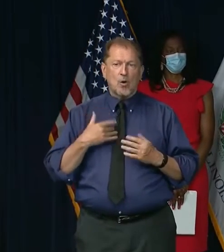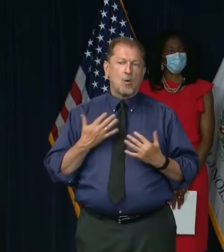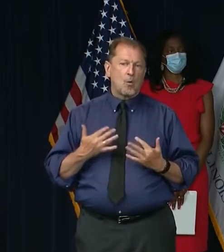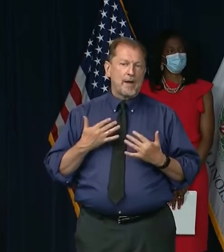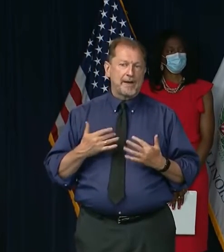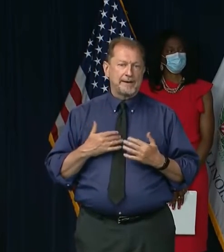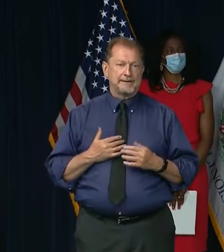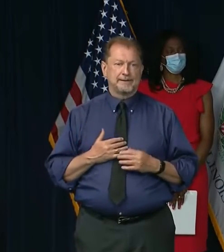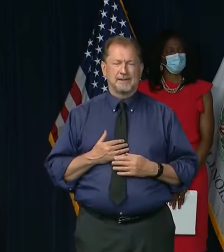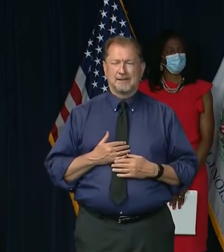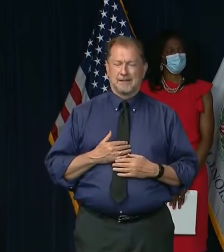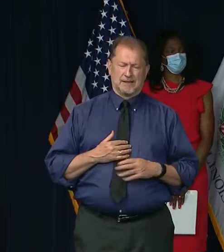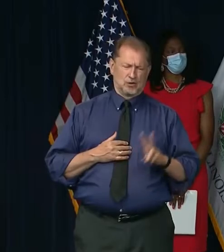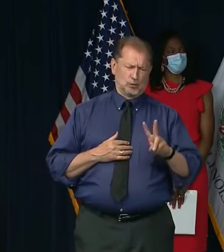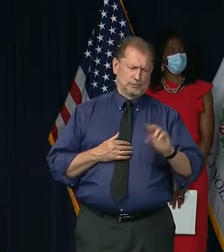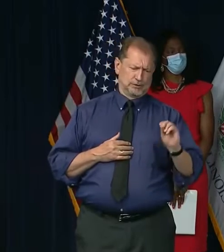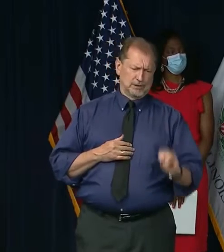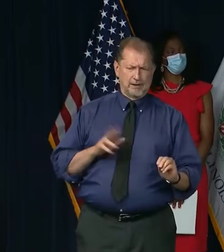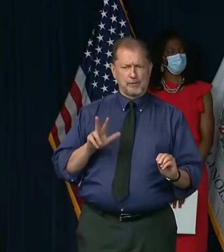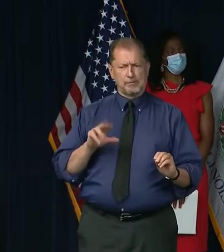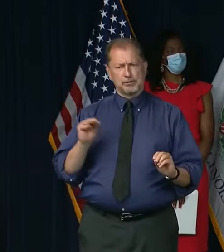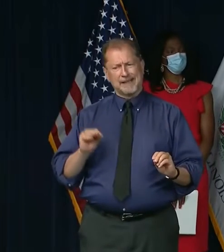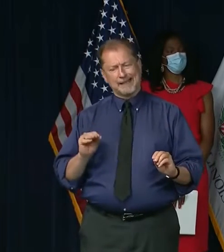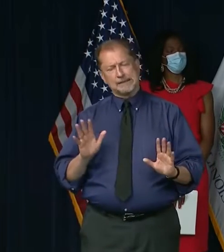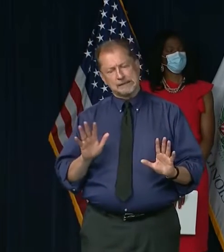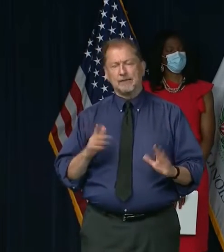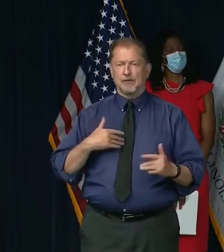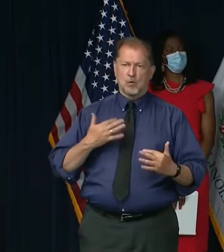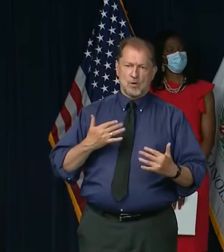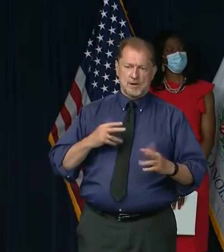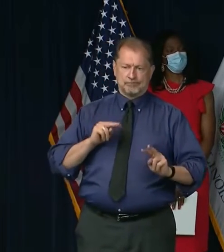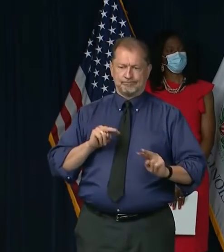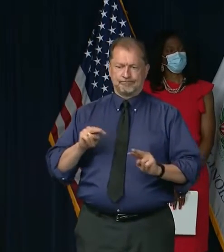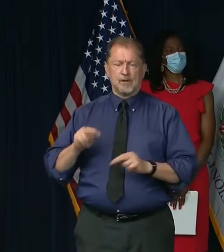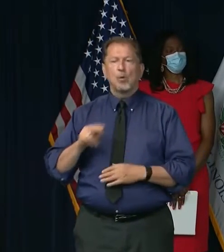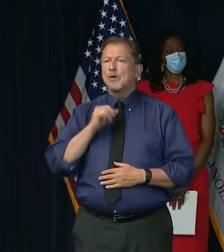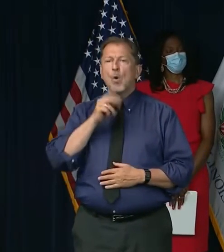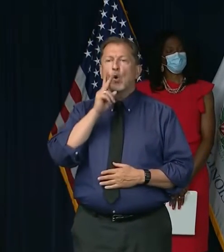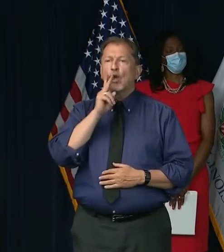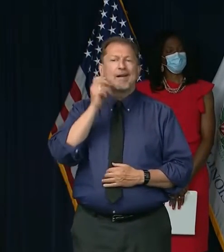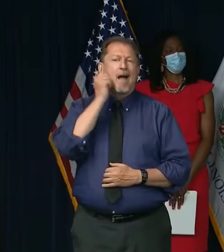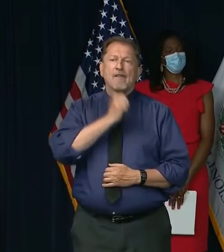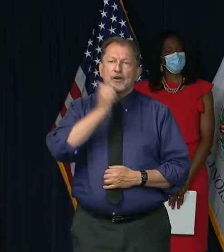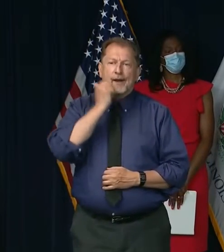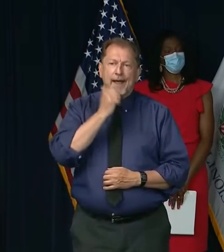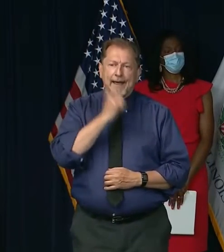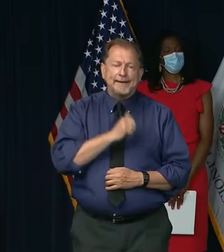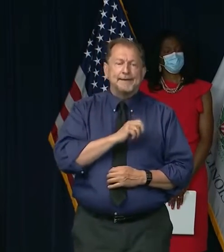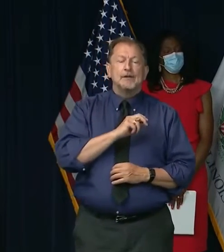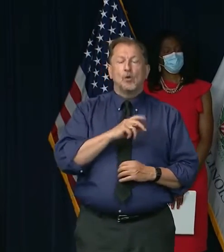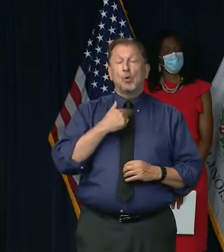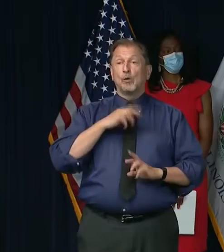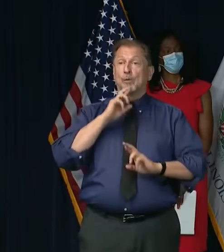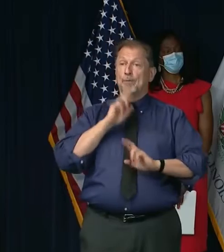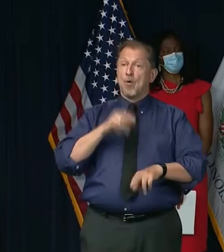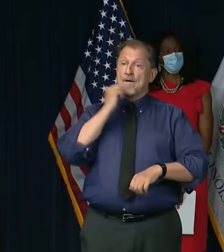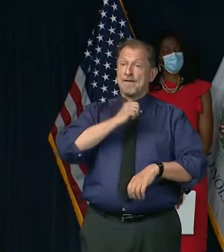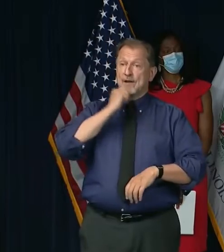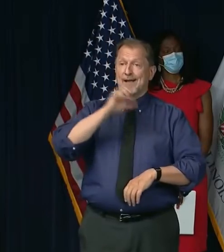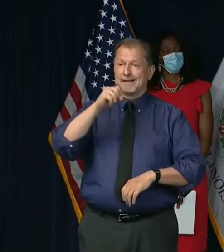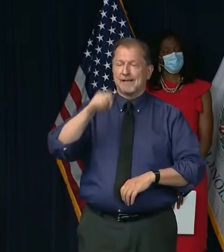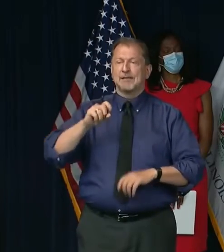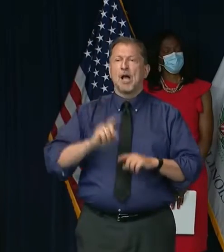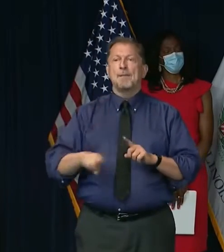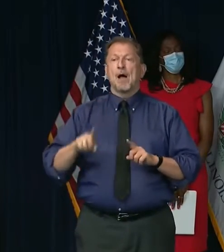I think you need to wait to really make an evaluation. Here's why. I mean, we don't really look at these on a day-to-day basis. I know we report them on a daily basis.